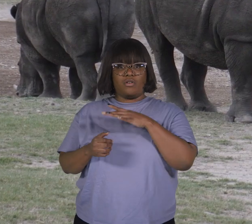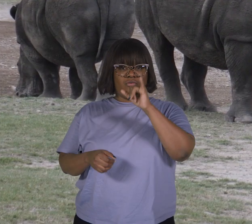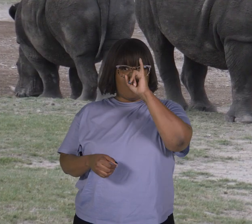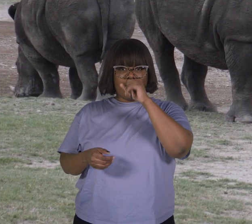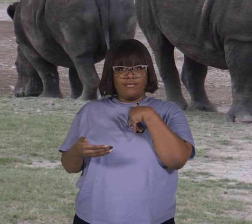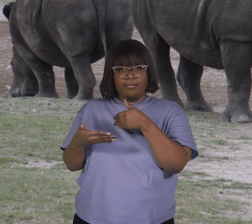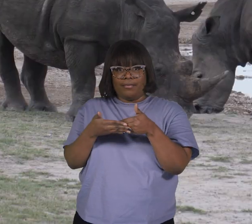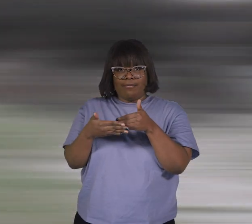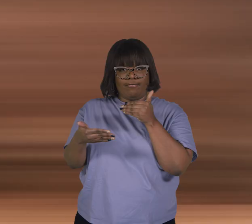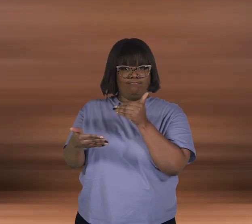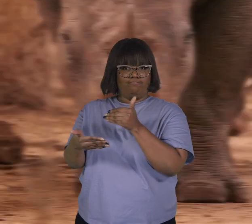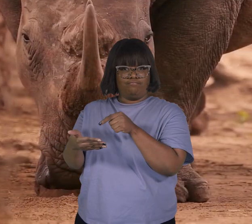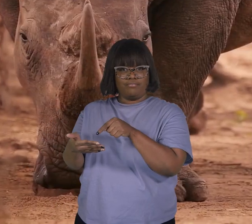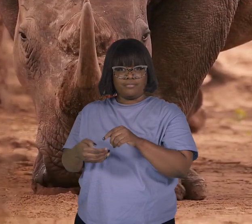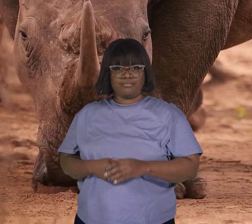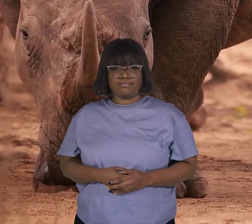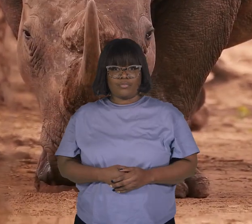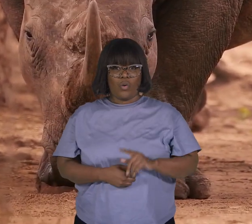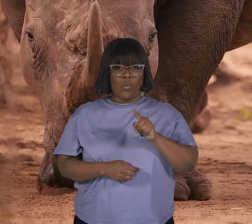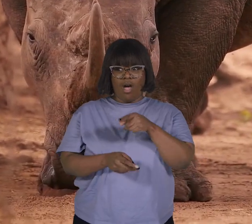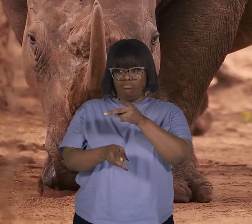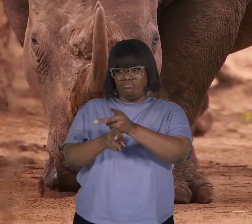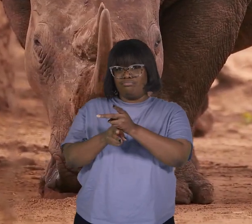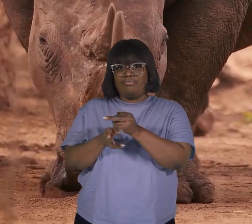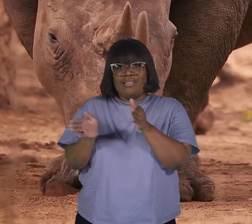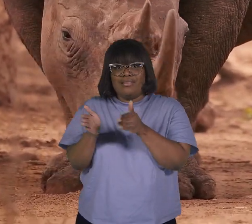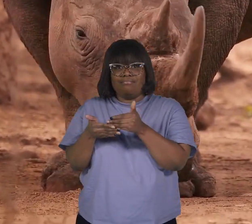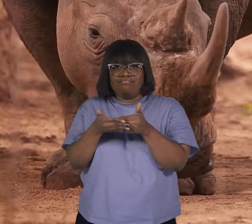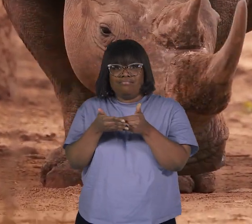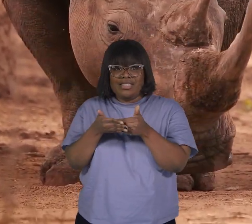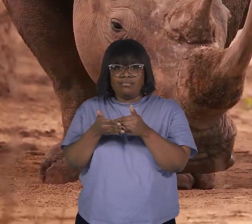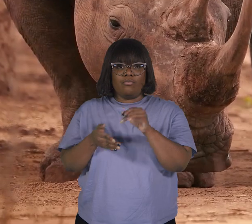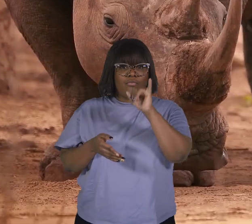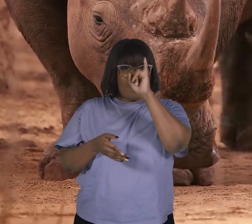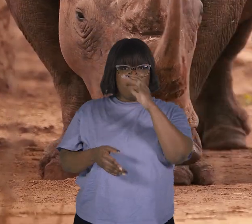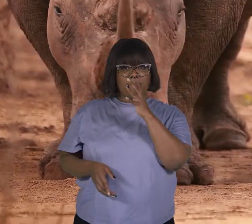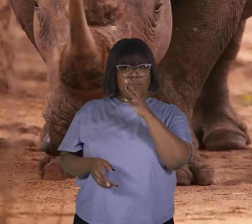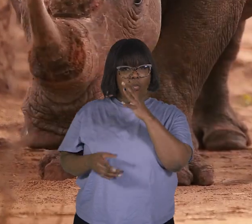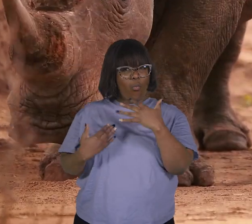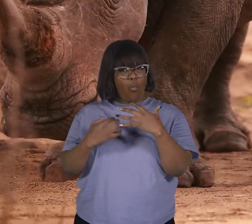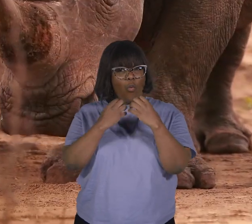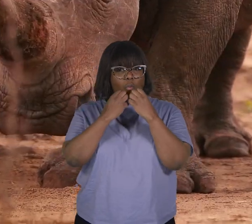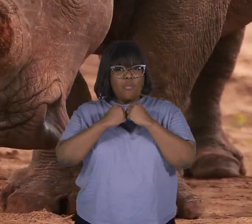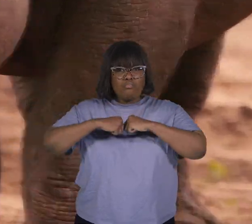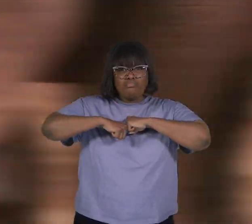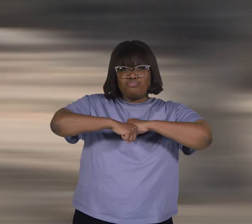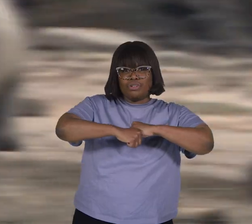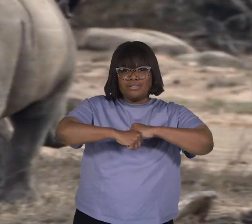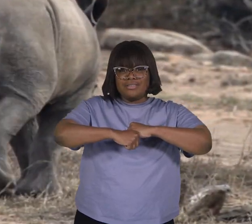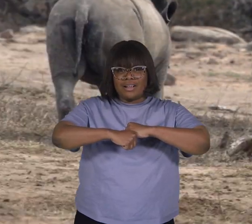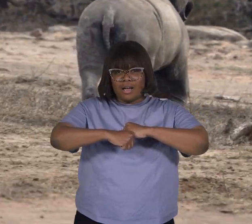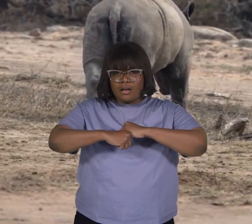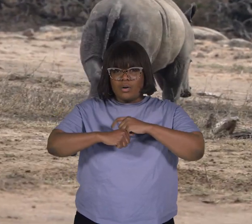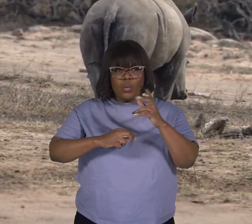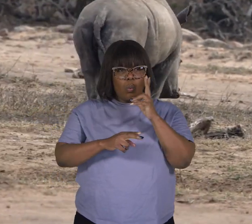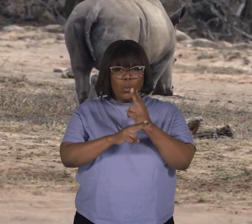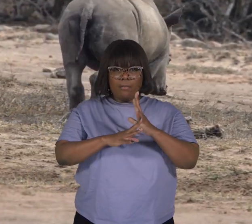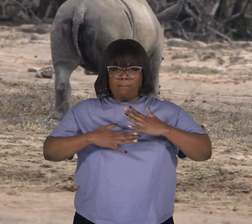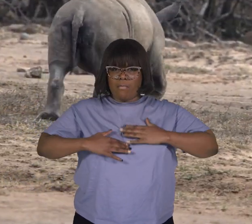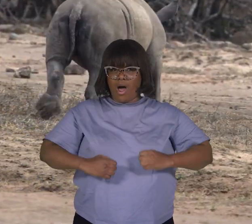a baby. When caring for their little ones, rhino moms are very protected. They use their muscular bodies